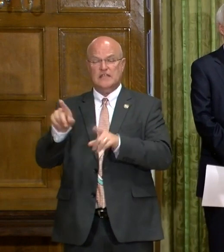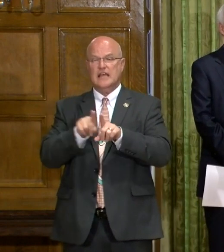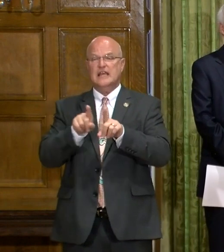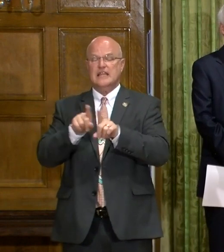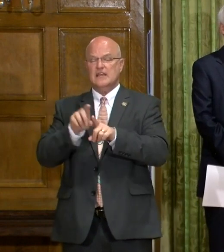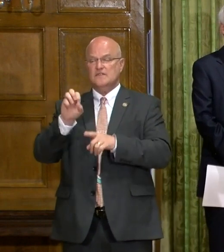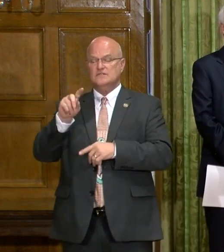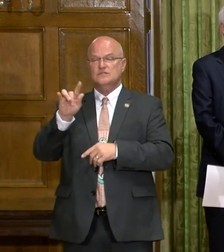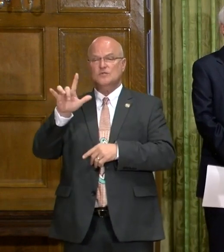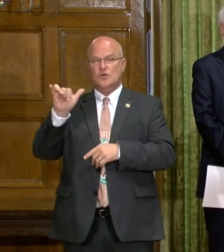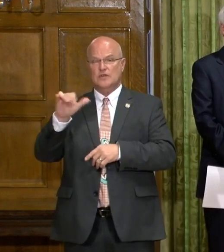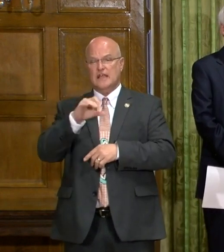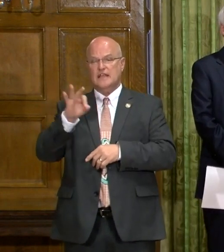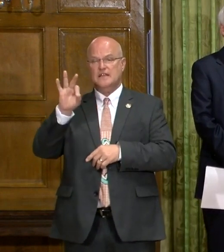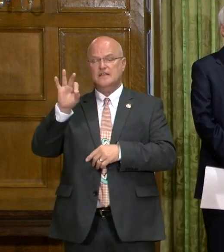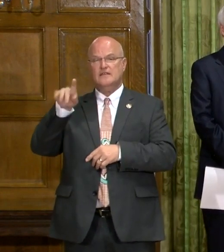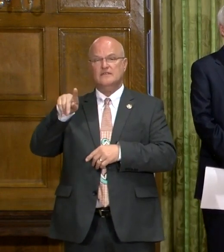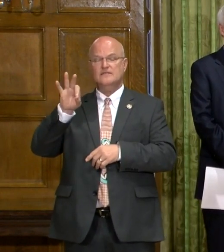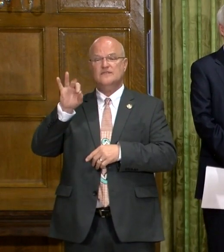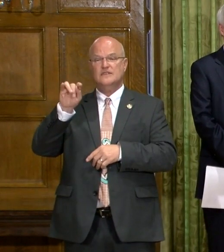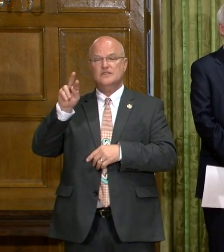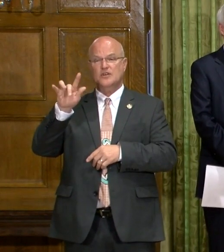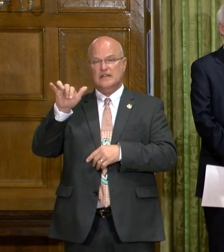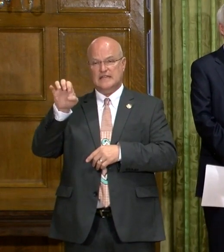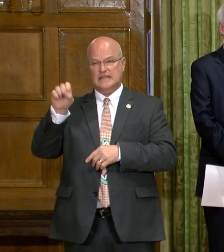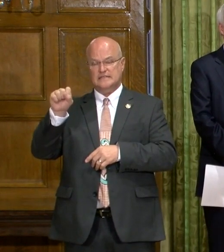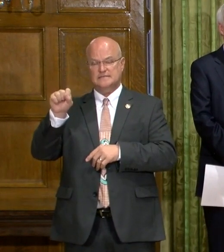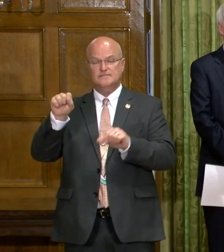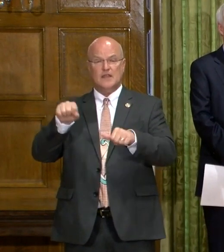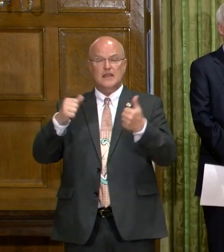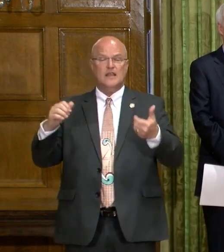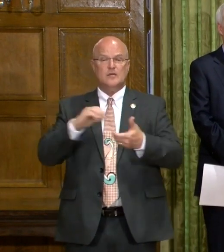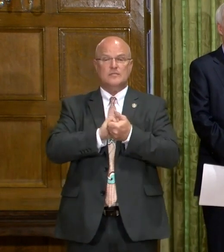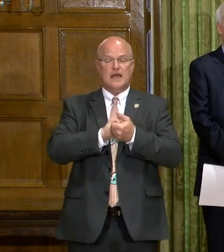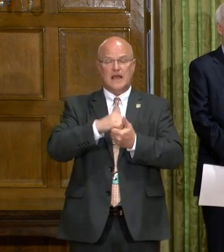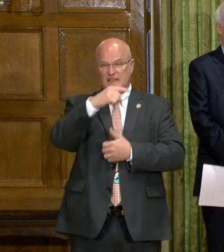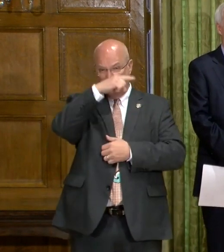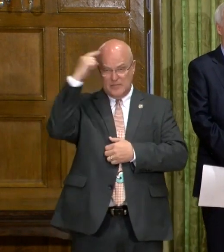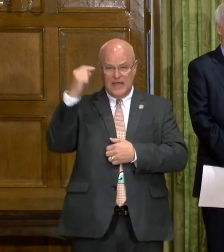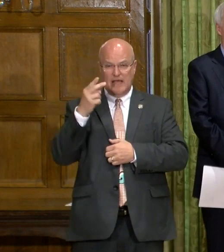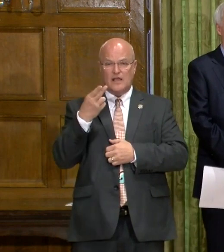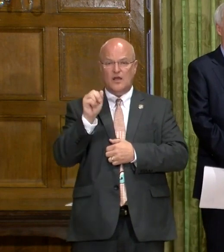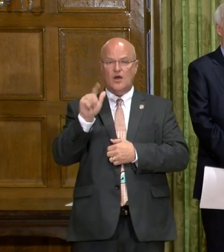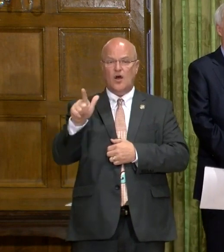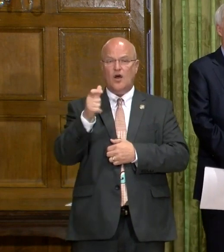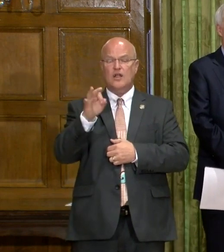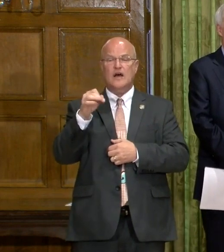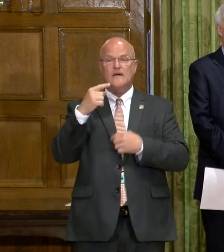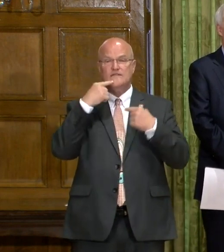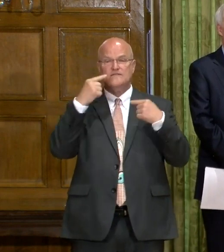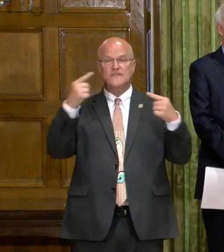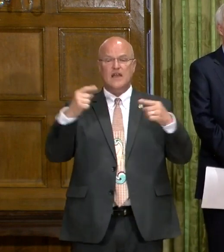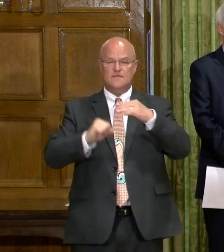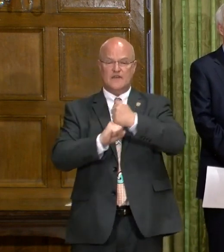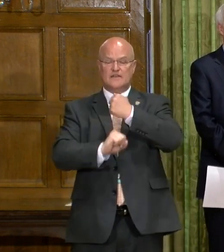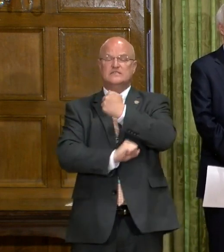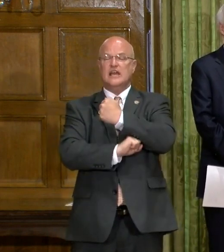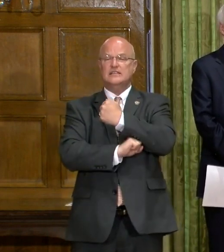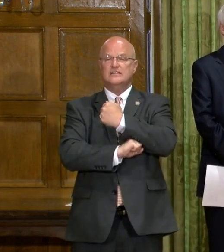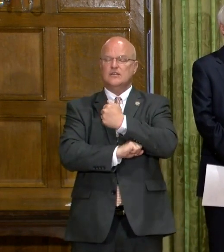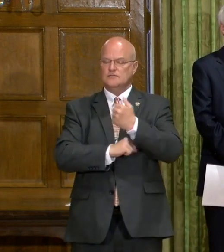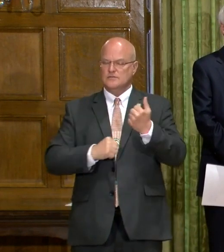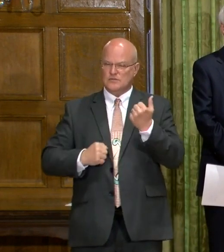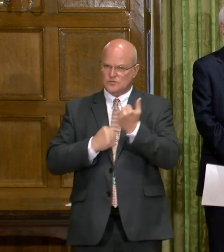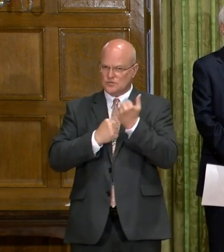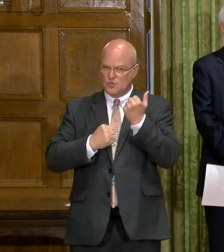and even sororities and fraternities. Another partner is the Arkansas Black Hall of Fame Foundation, who has supported efforts to